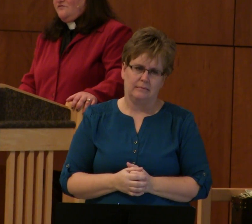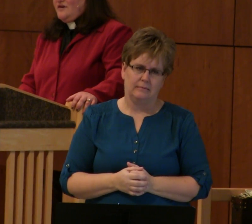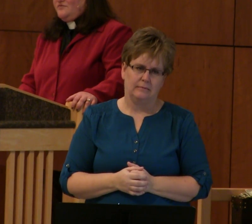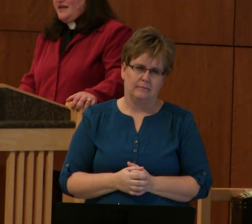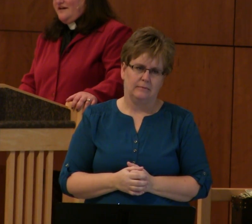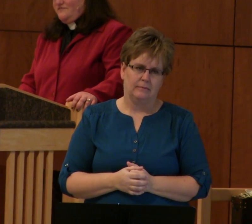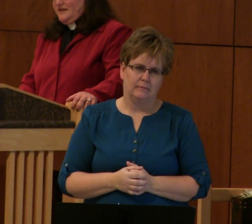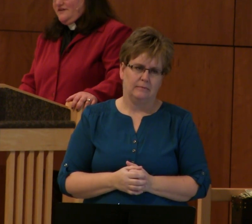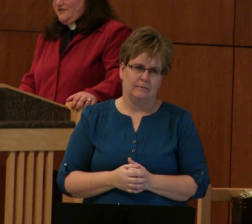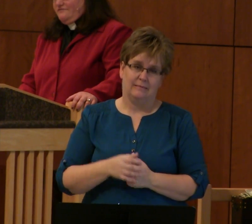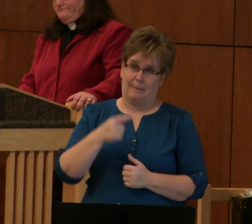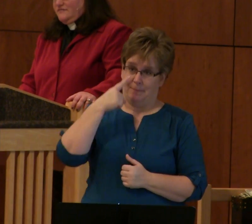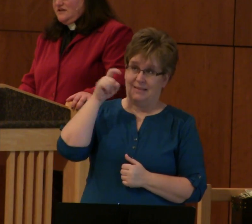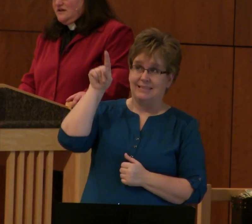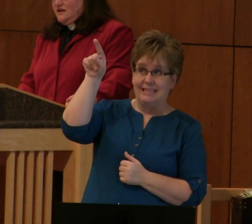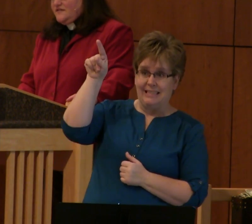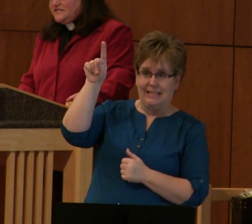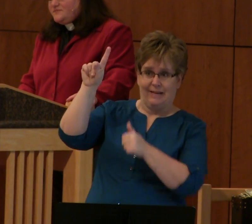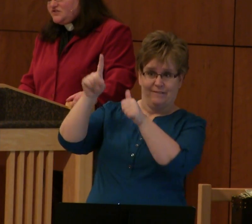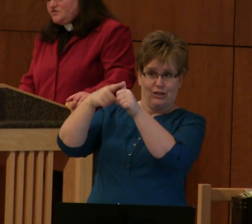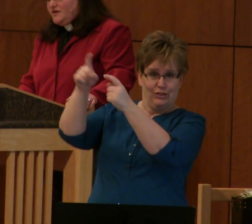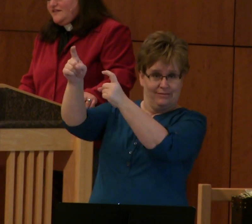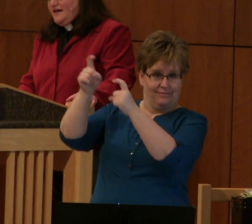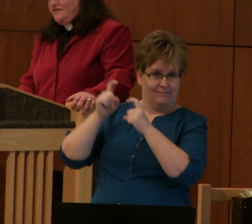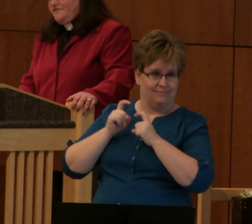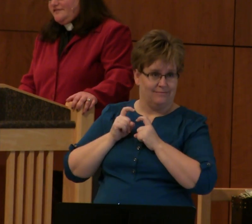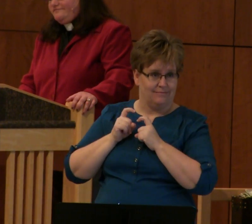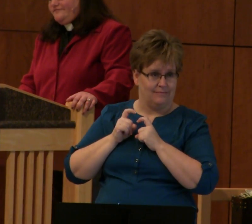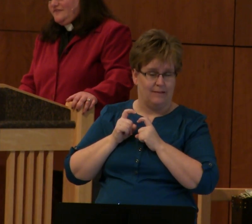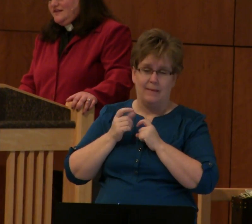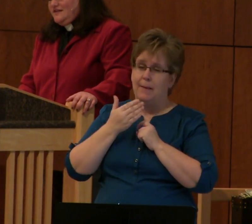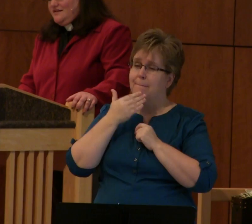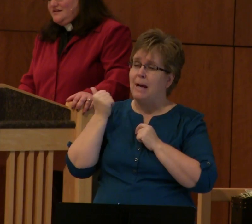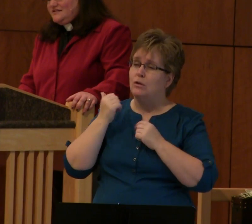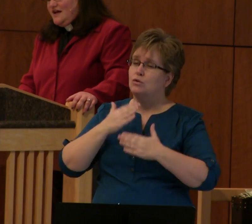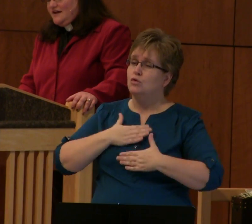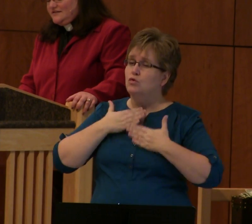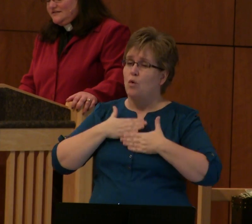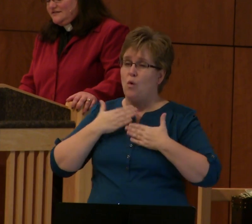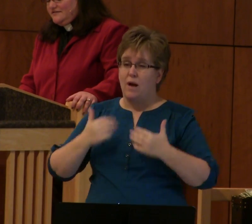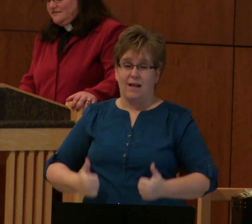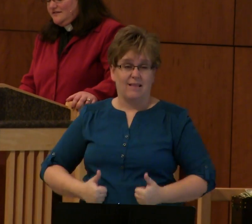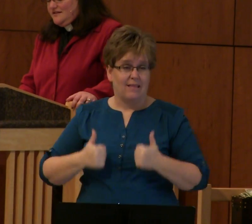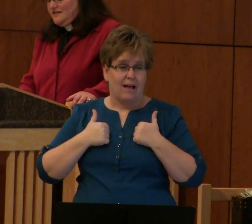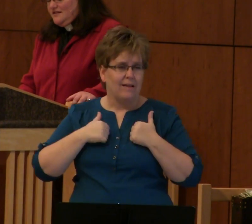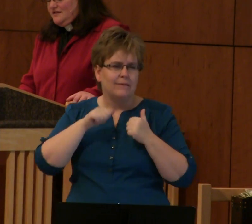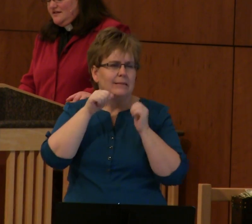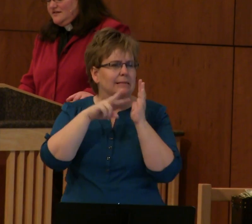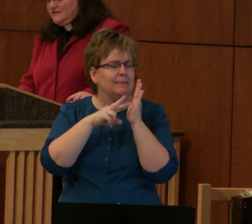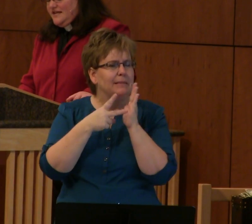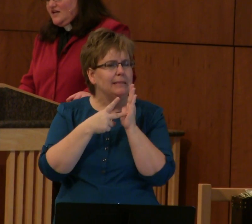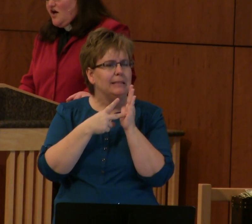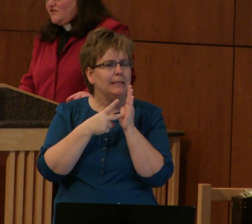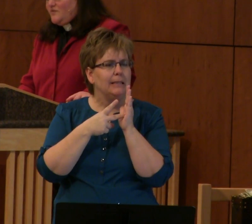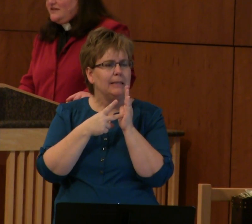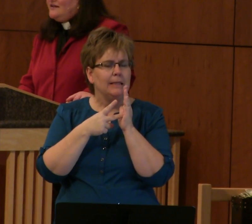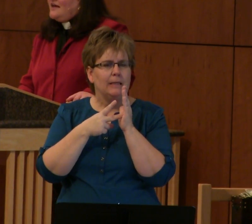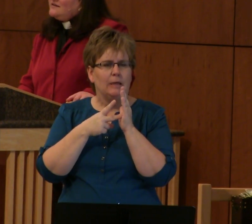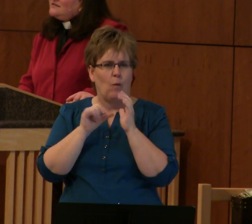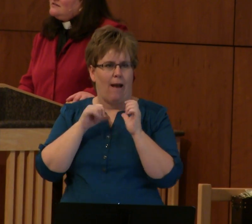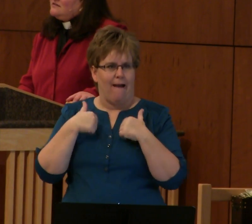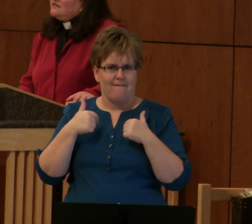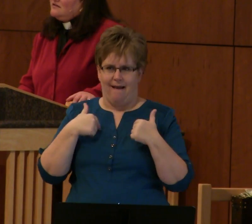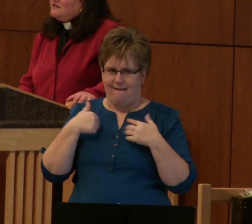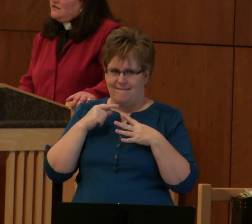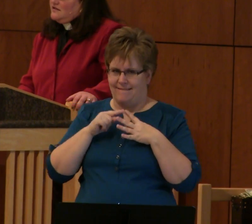out of what we have been given. The deepest joy in life is not taking all that we